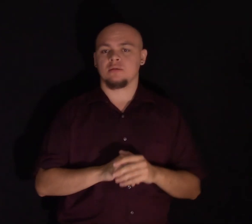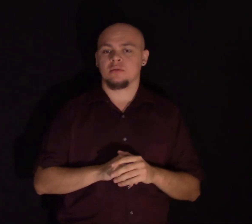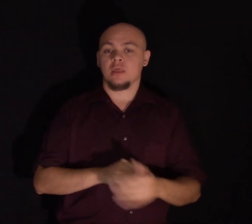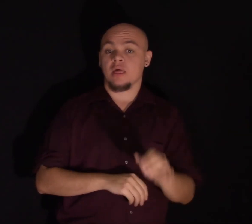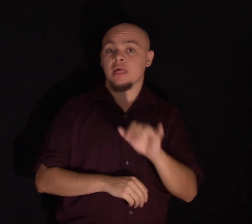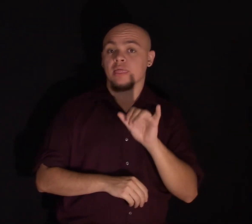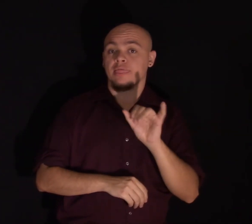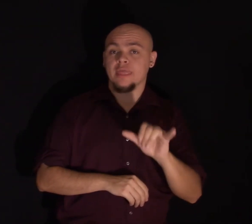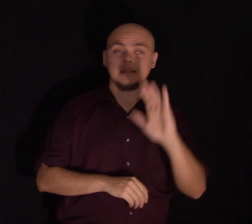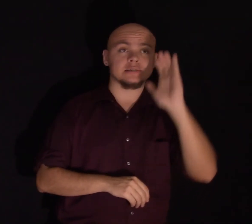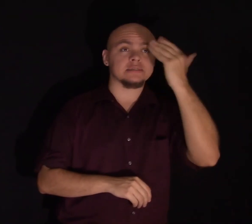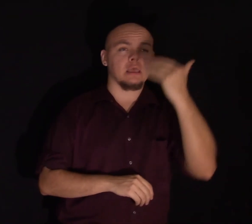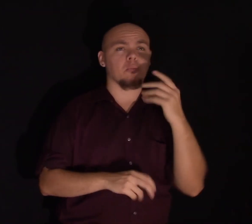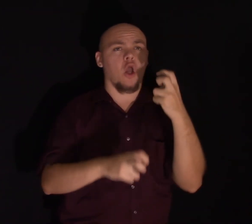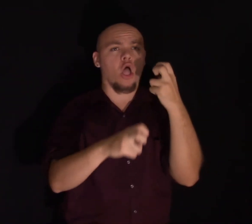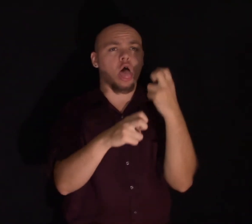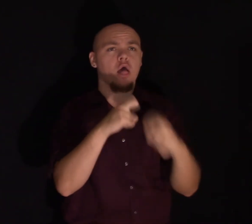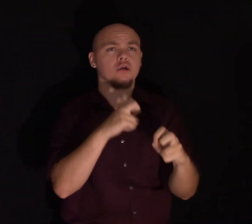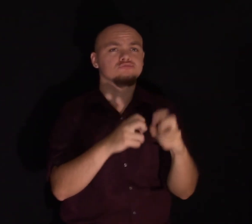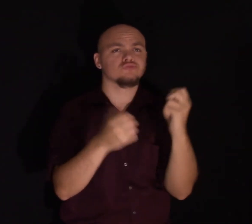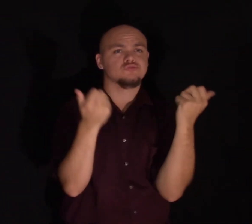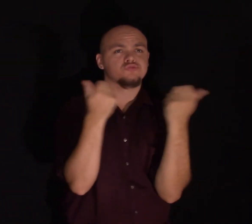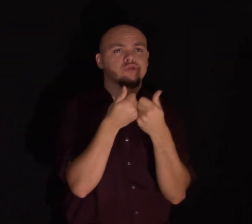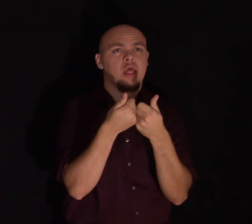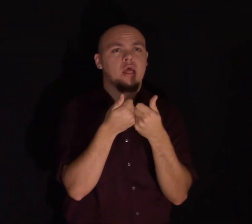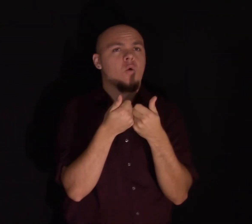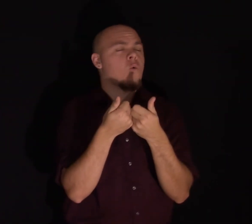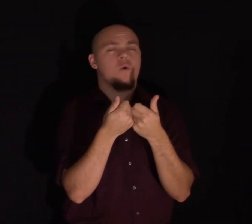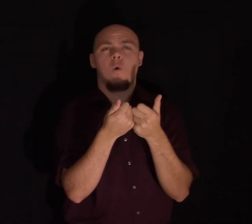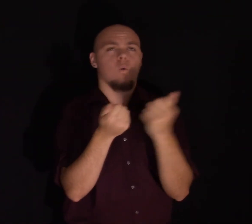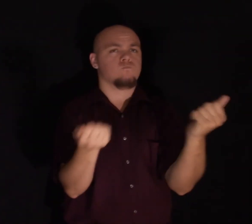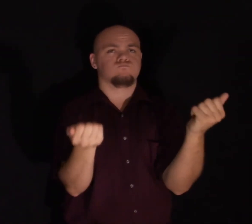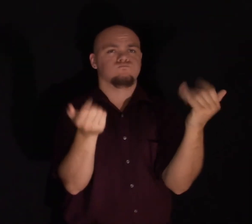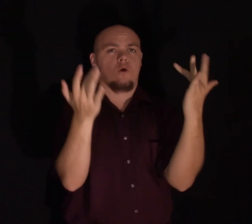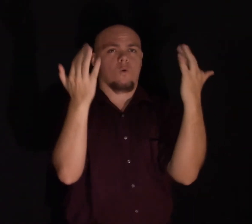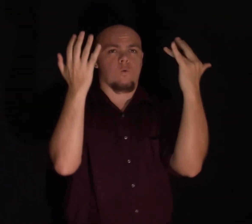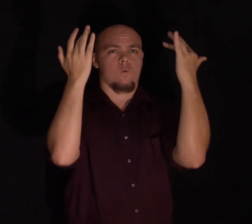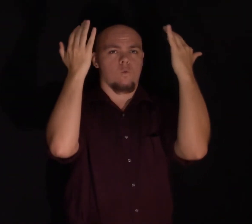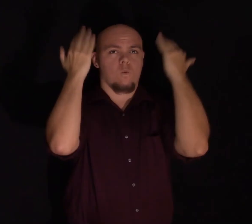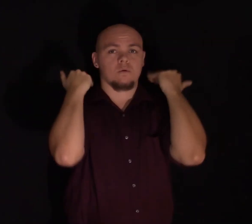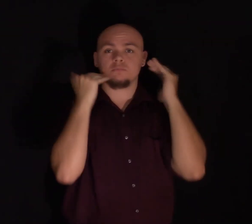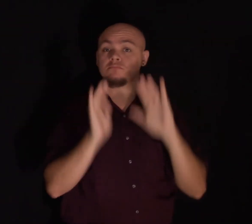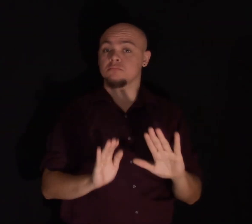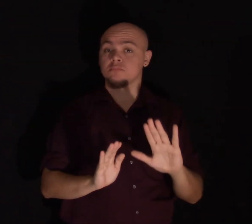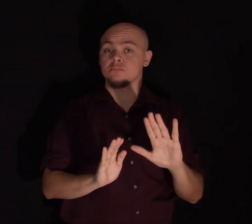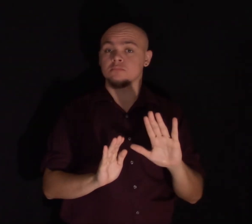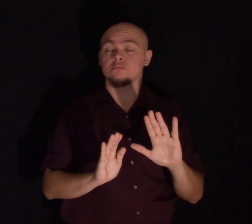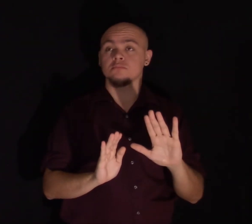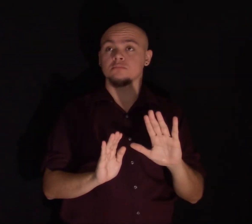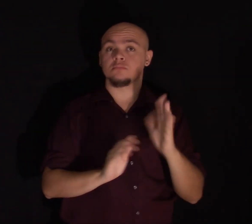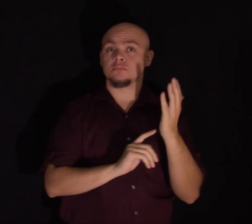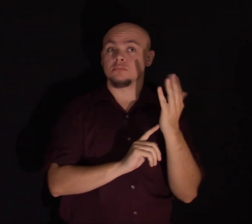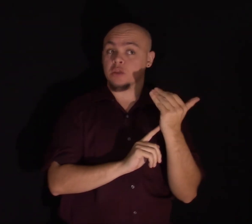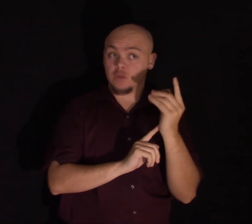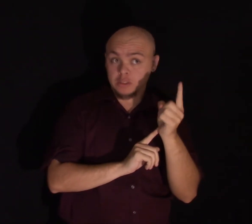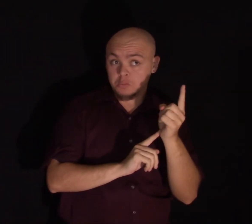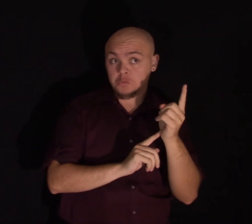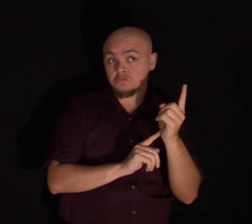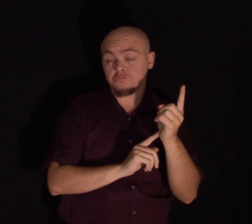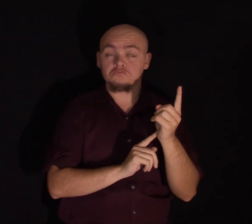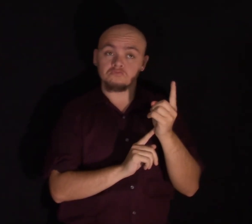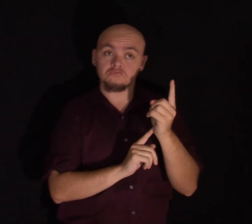that just seems much too difficult or much too overwhelming, just think, well, I'll give it 15 minutes